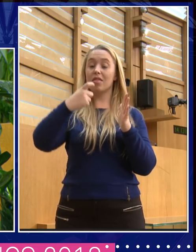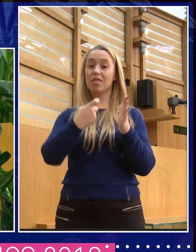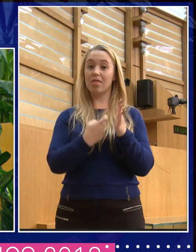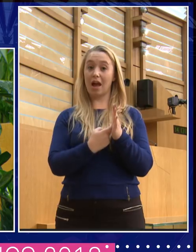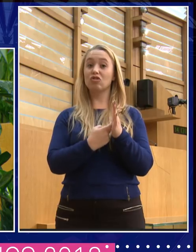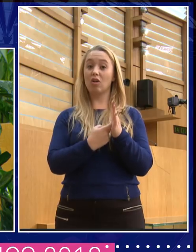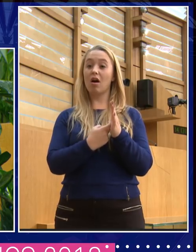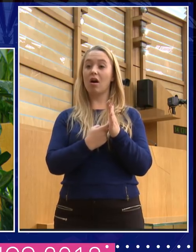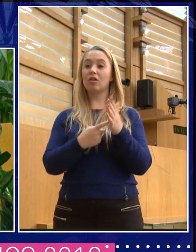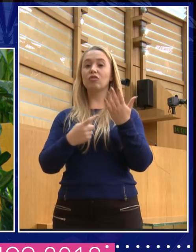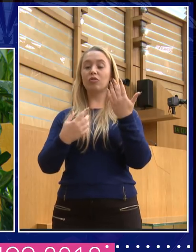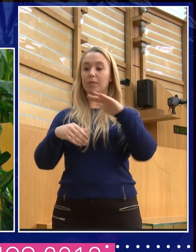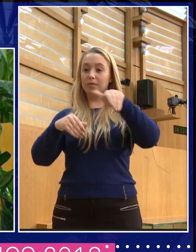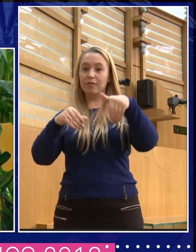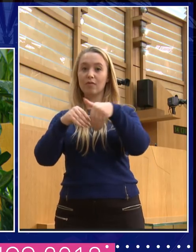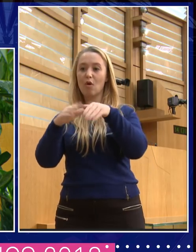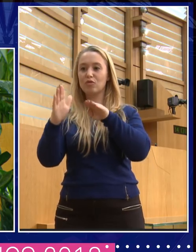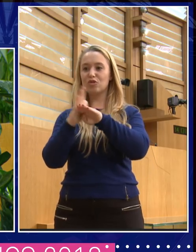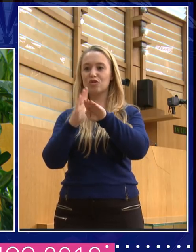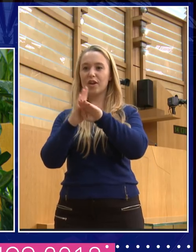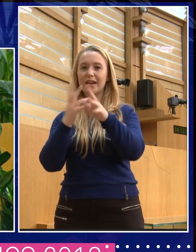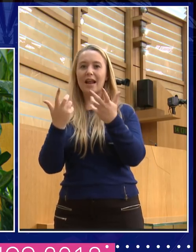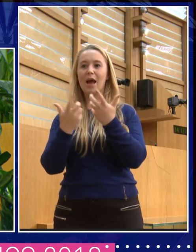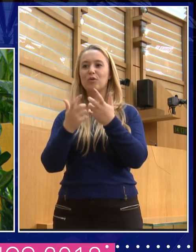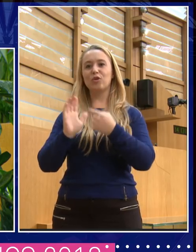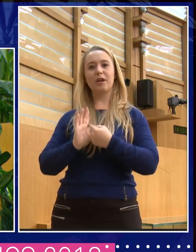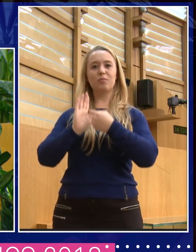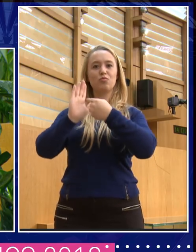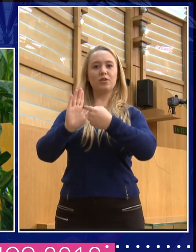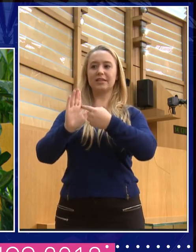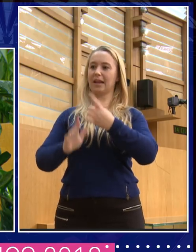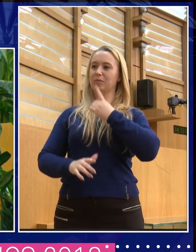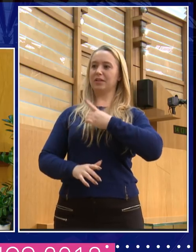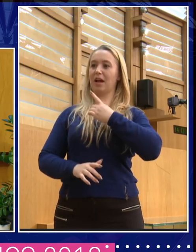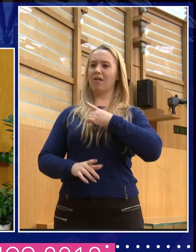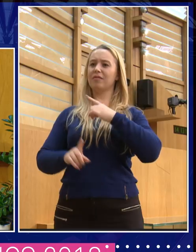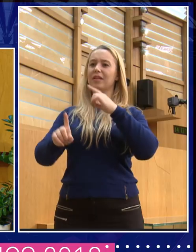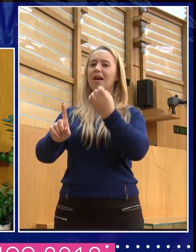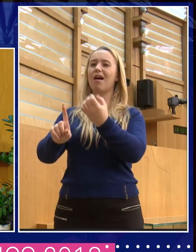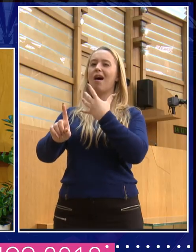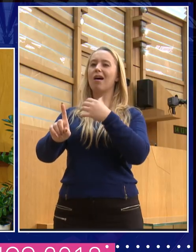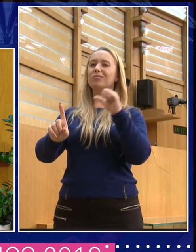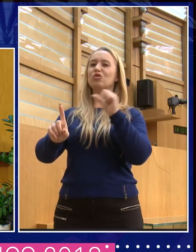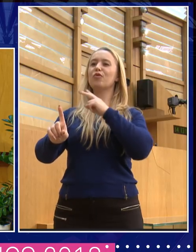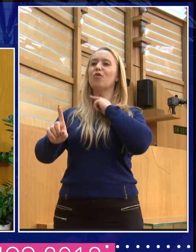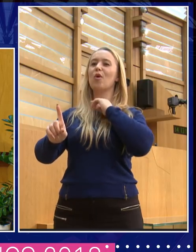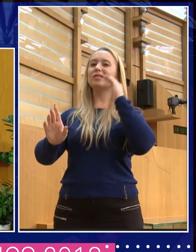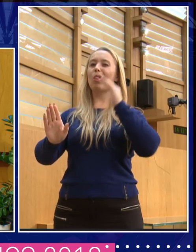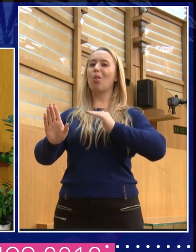of training courses in self-presentation, was told to lower her voice. And if you go on to Google and you look at the